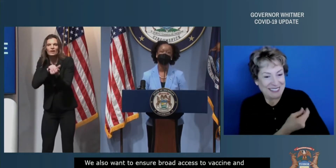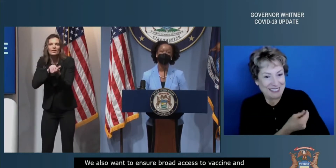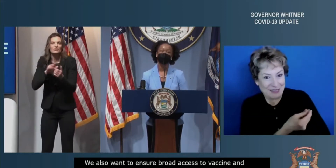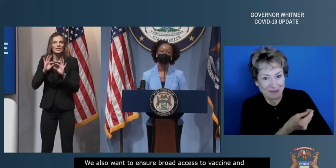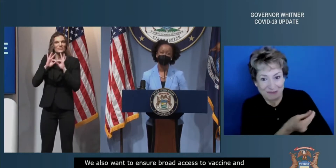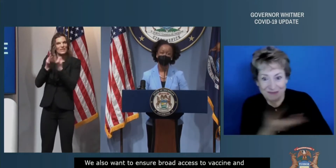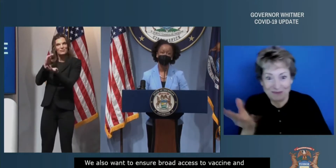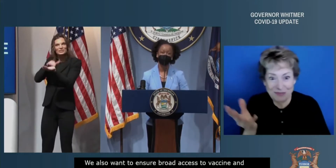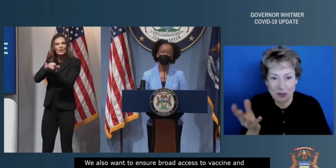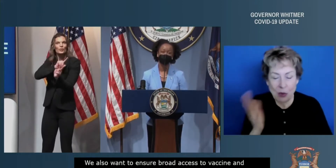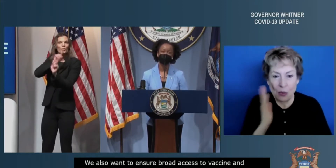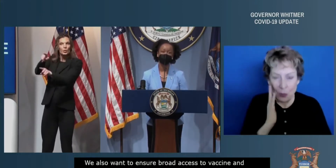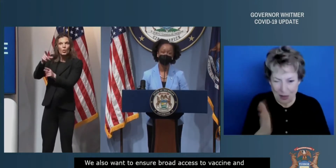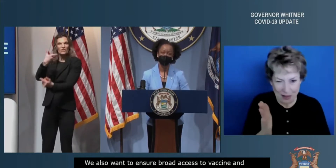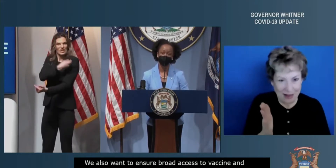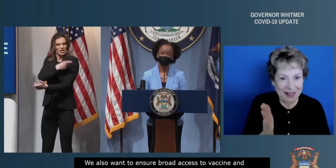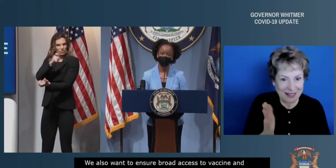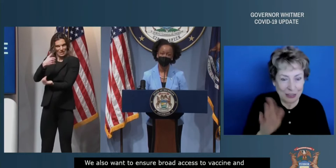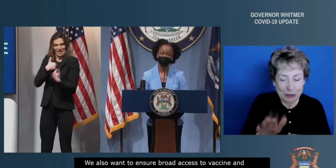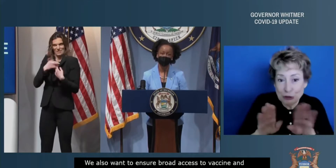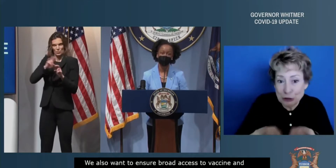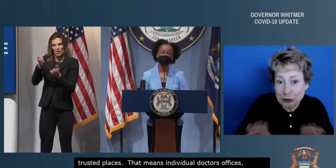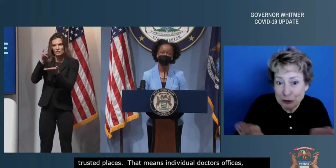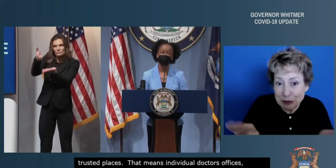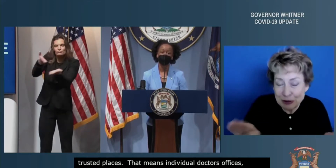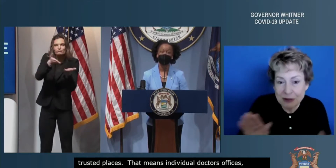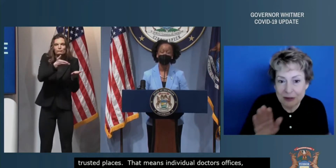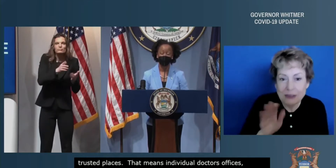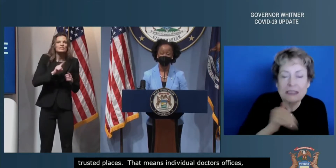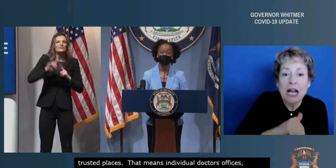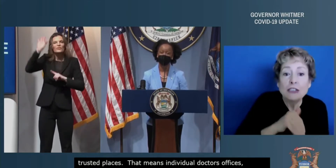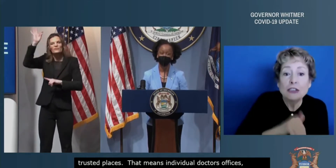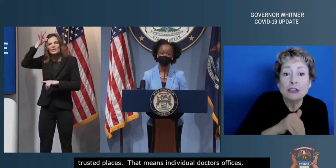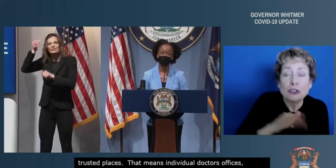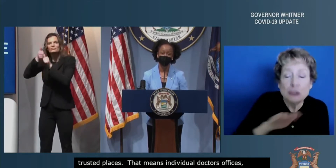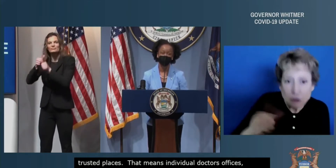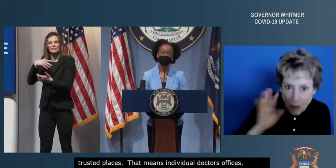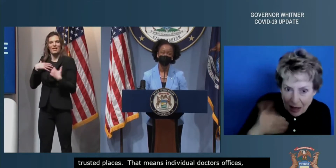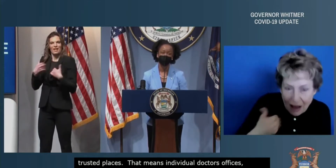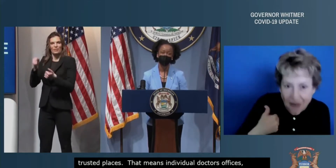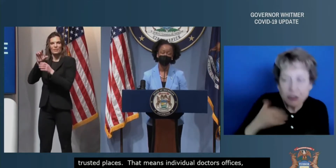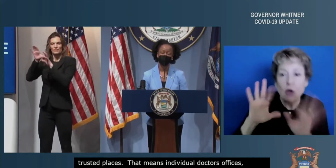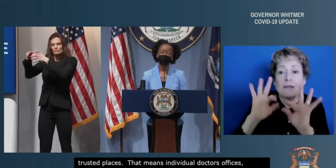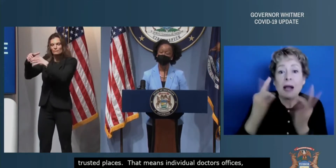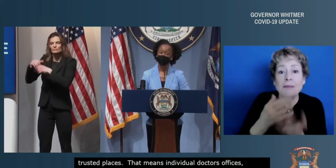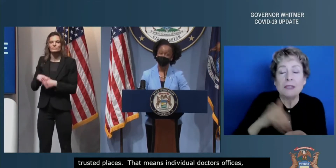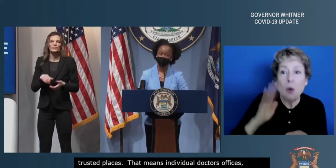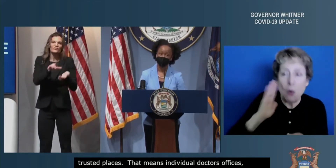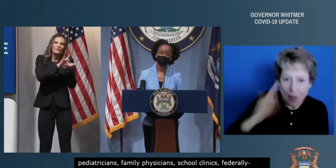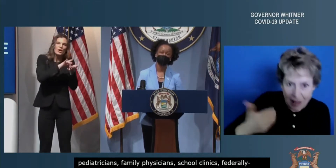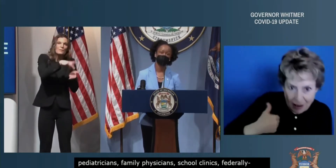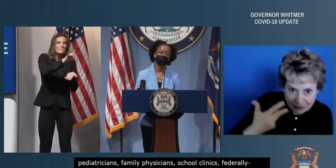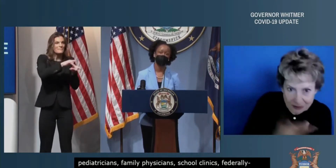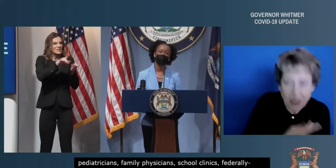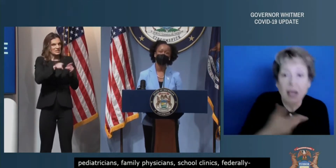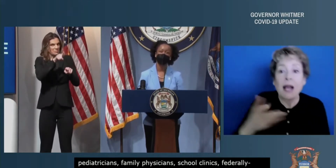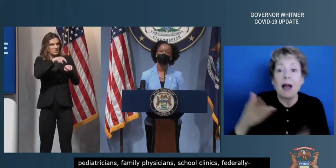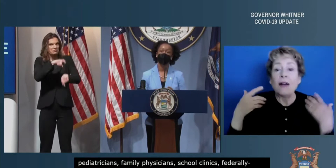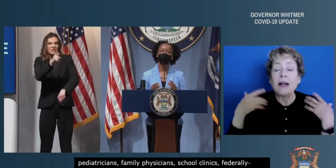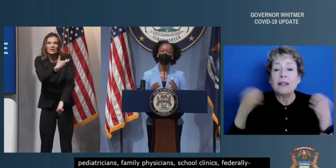physicians, school clinics, federally qualified health centers, and pharmacies. So today,